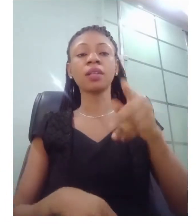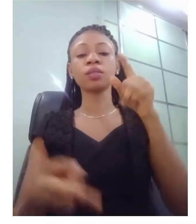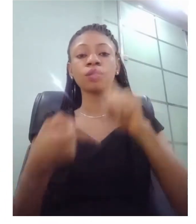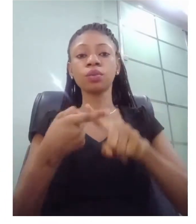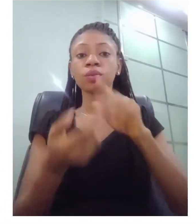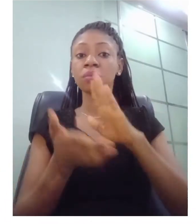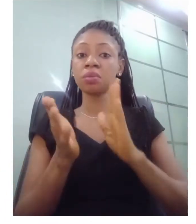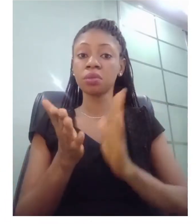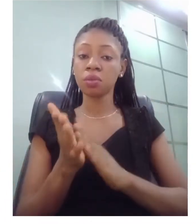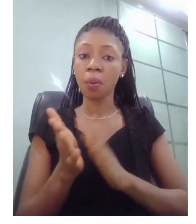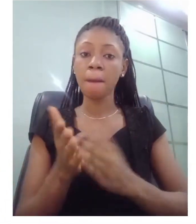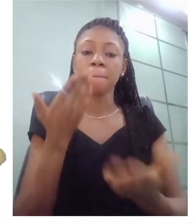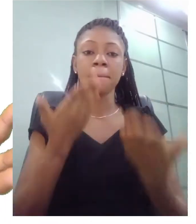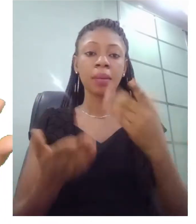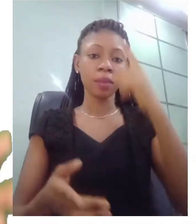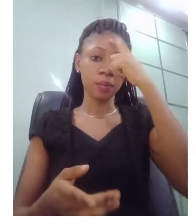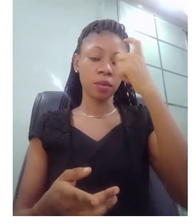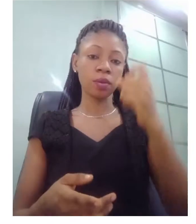where she was born. Was it too remote?